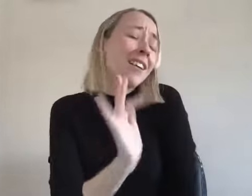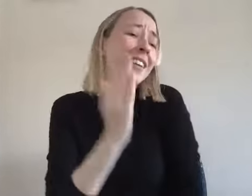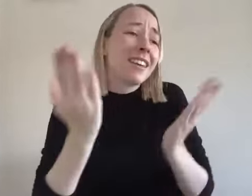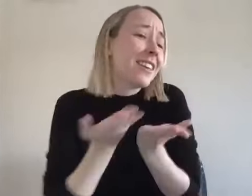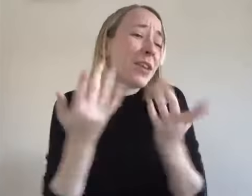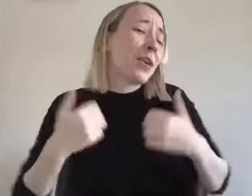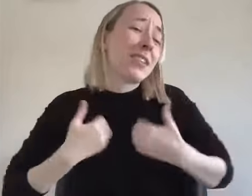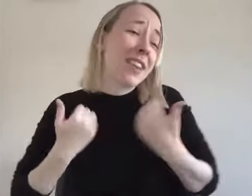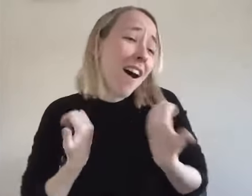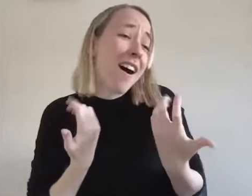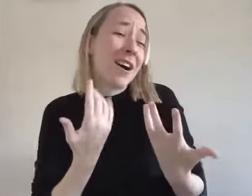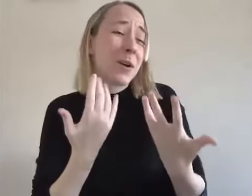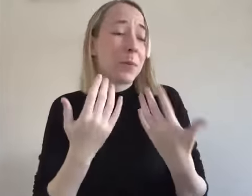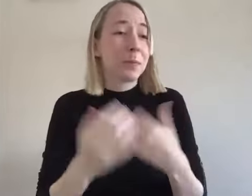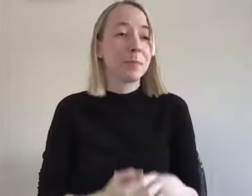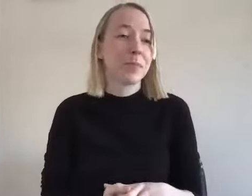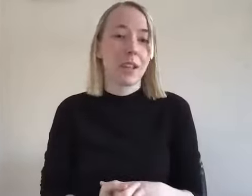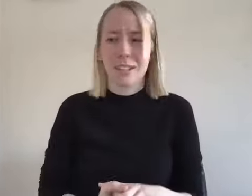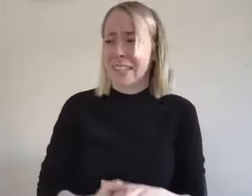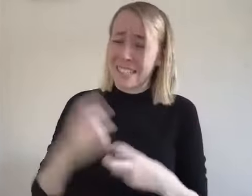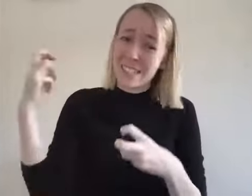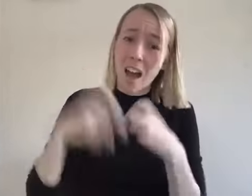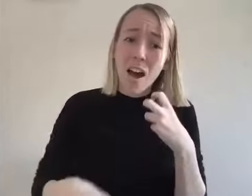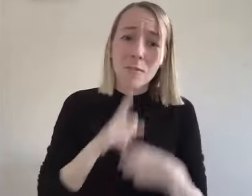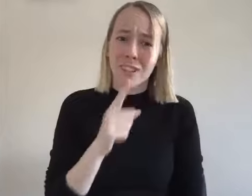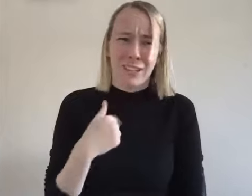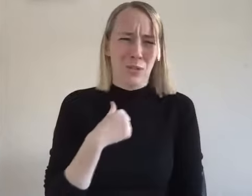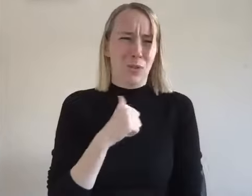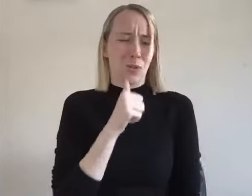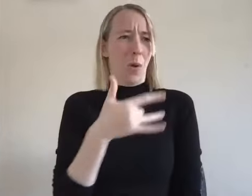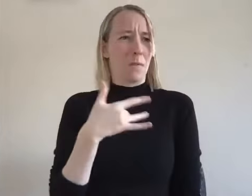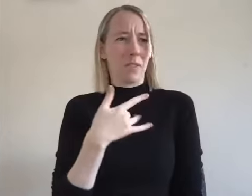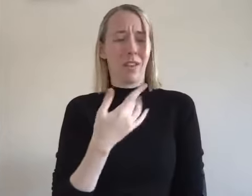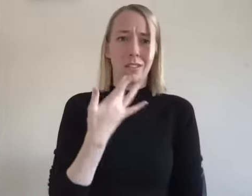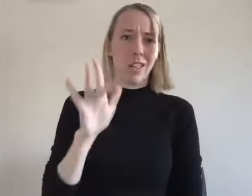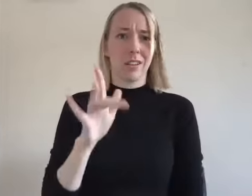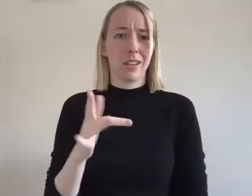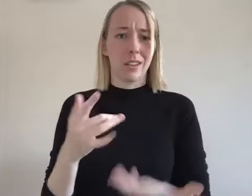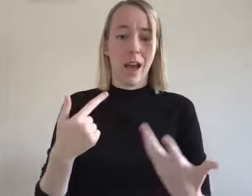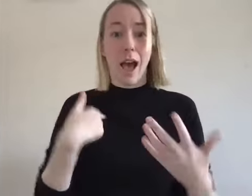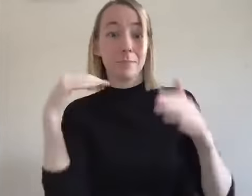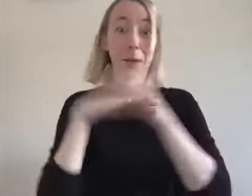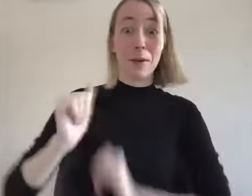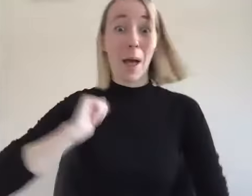so lucky you're here so young you know in my early 20s and that was hard because i didn't feel lucky i didn't go to al-anon going you know what